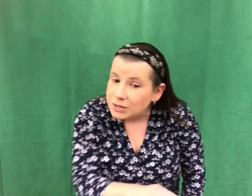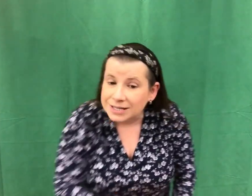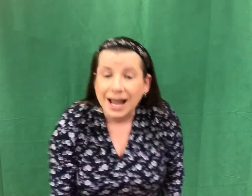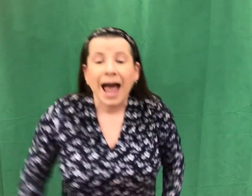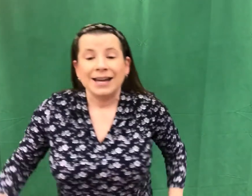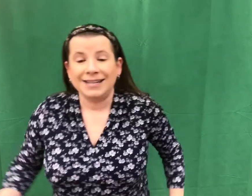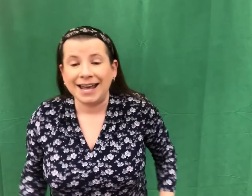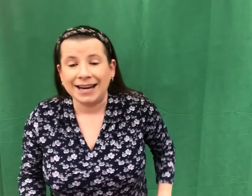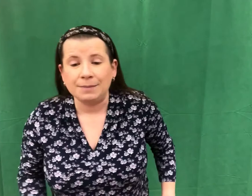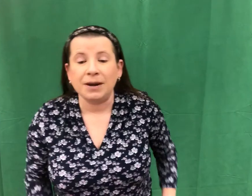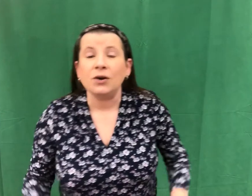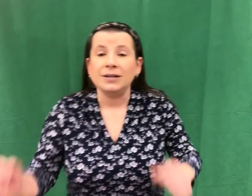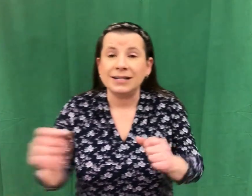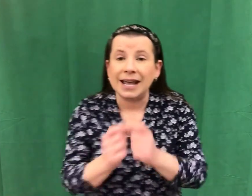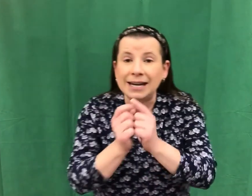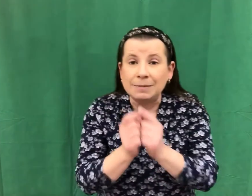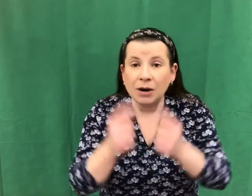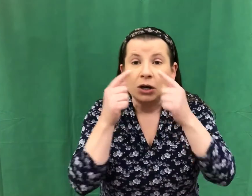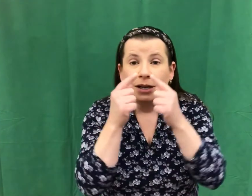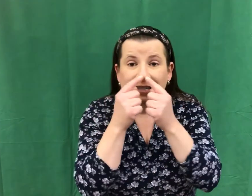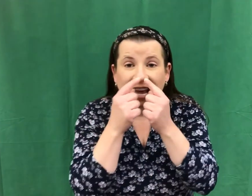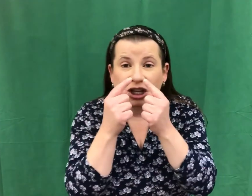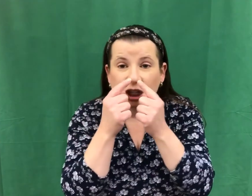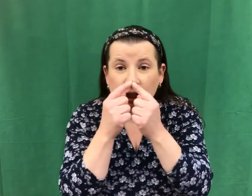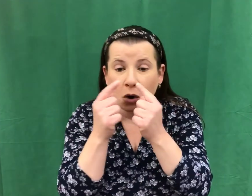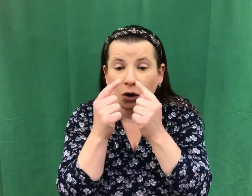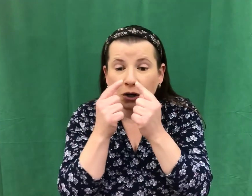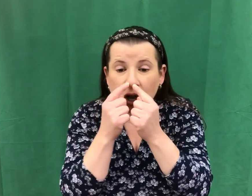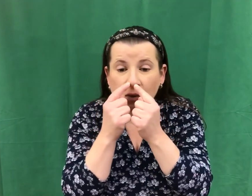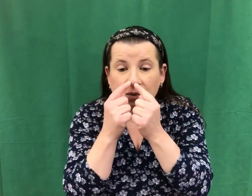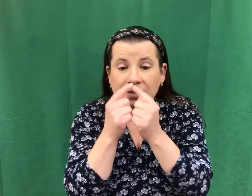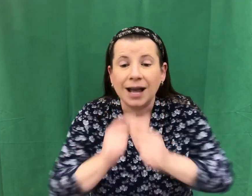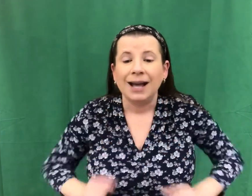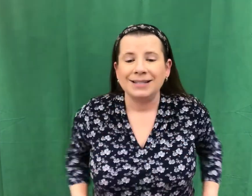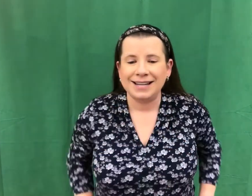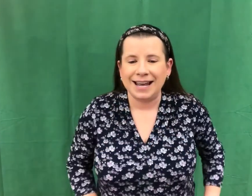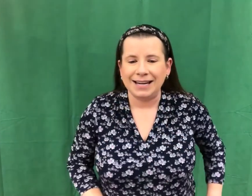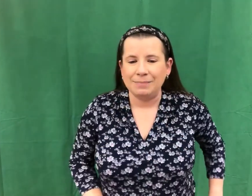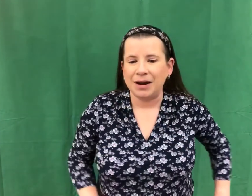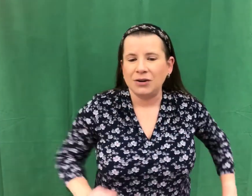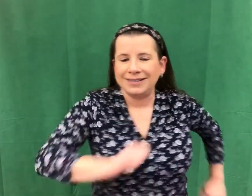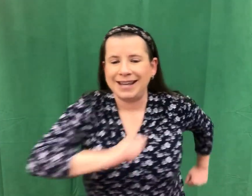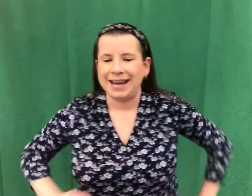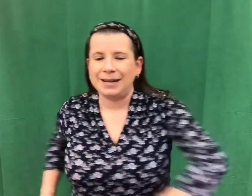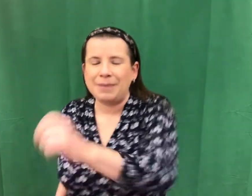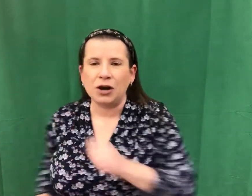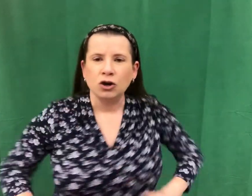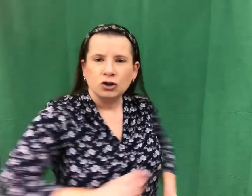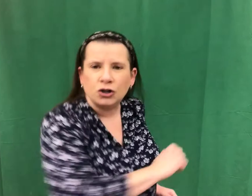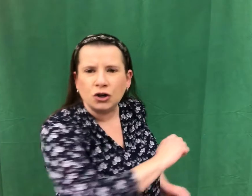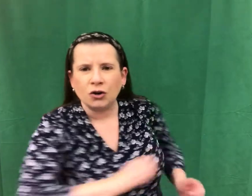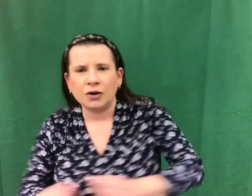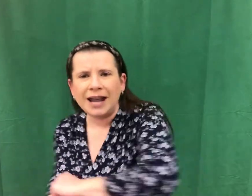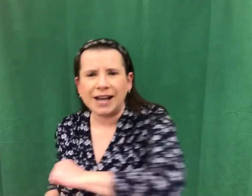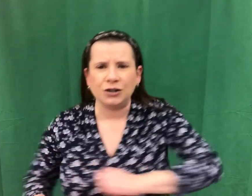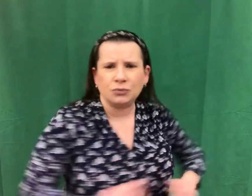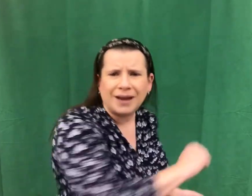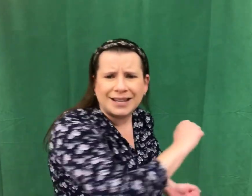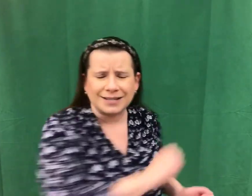Teddy bear, teddy bear, touch your nose. Teddy bear, teddy bear, turn and twist.